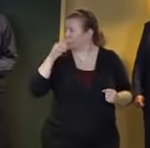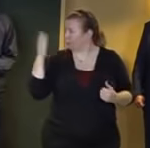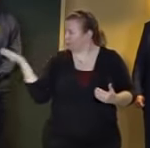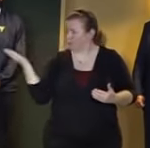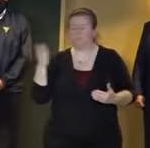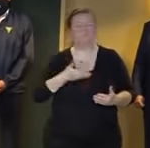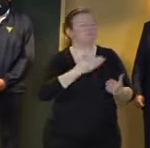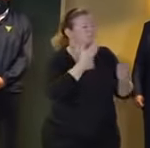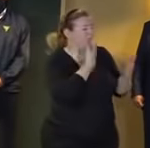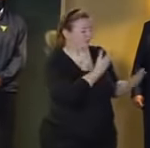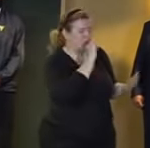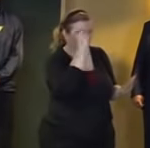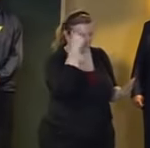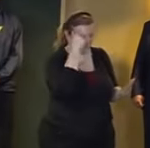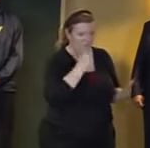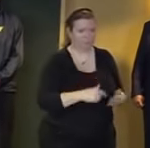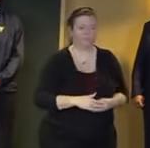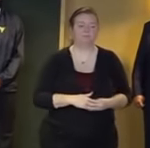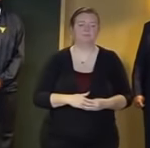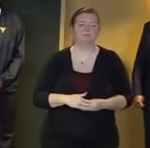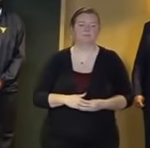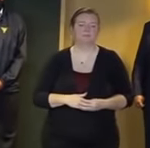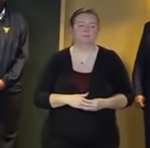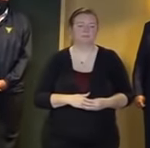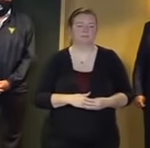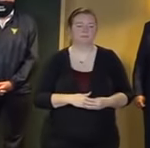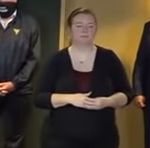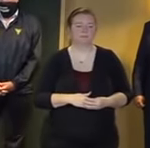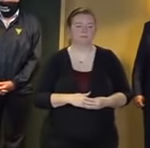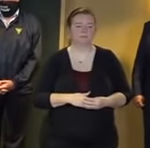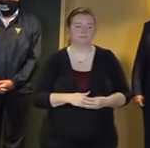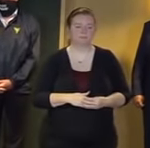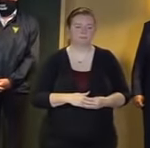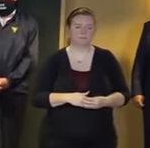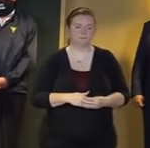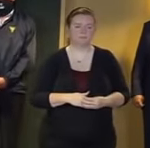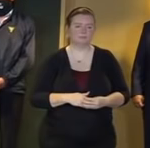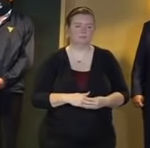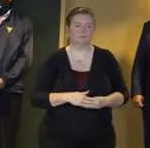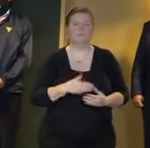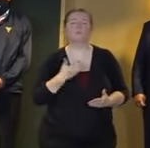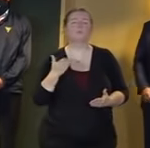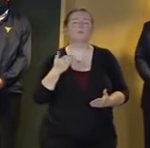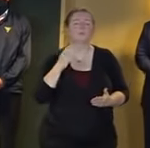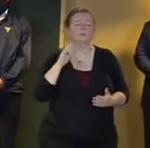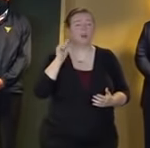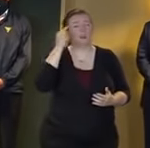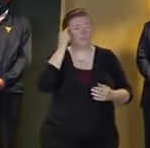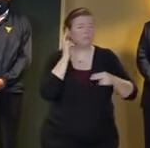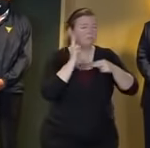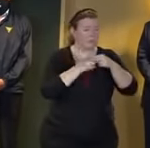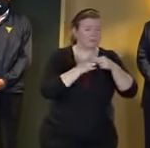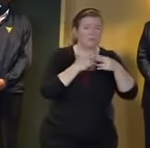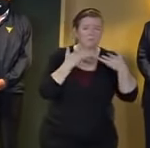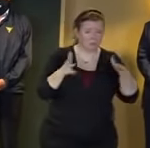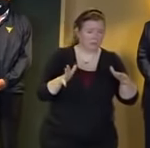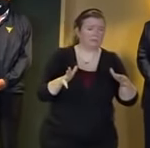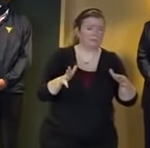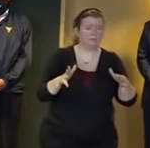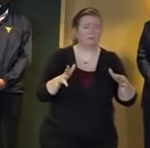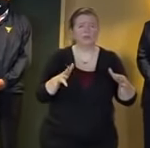one of the things that the governor mentioned and it's